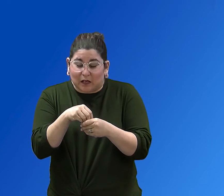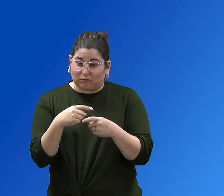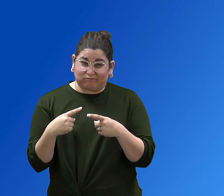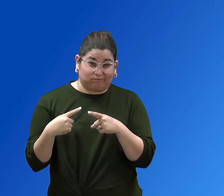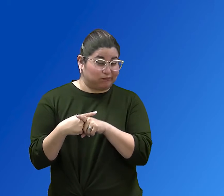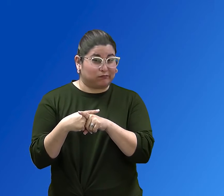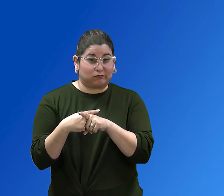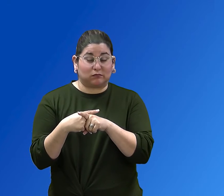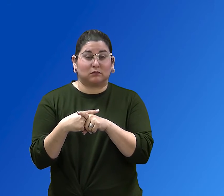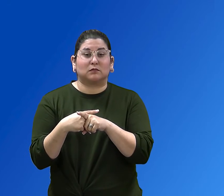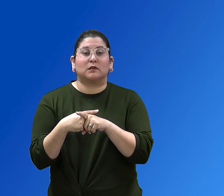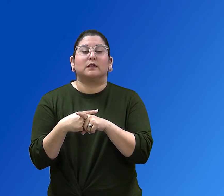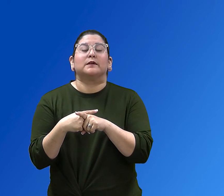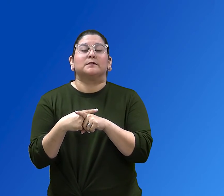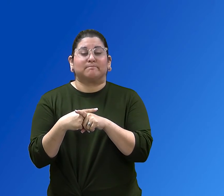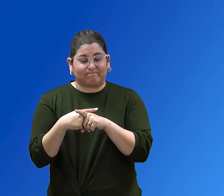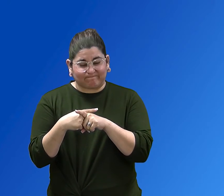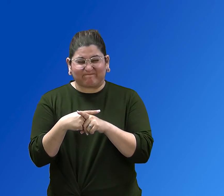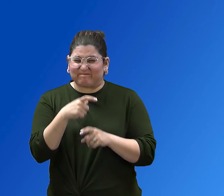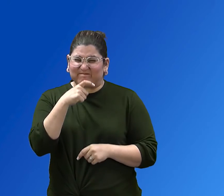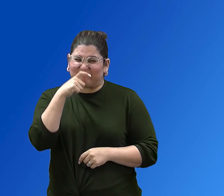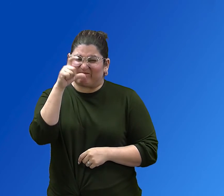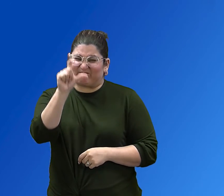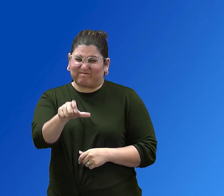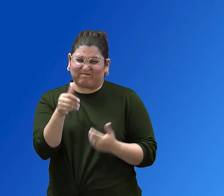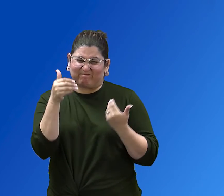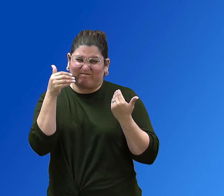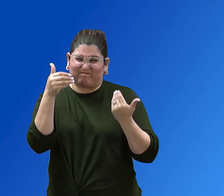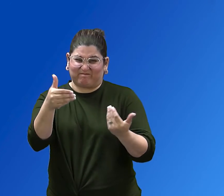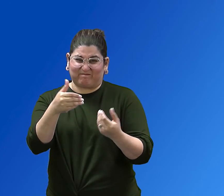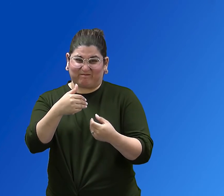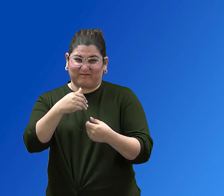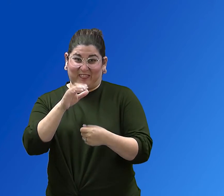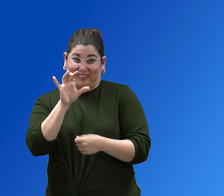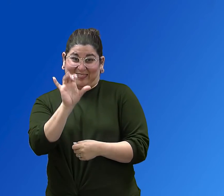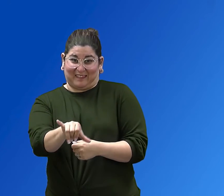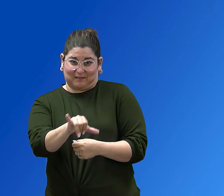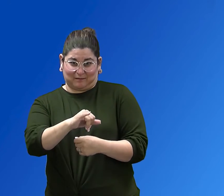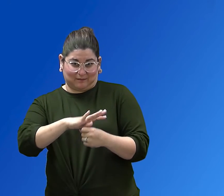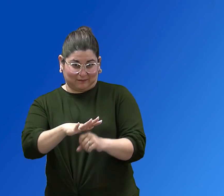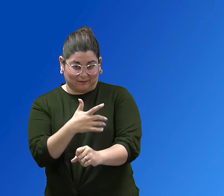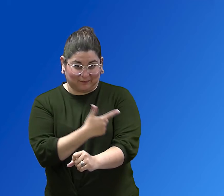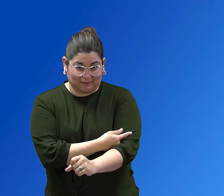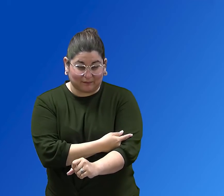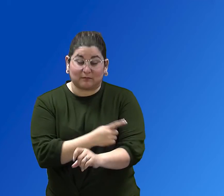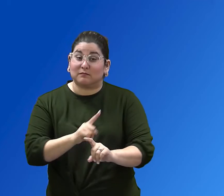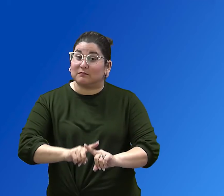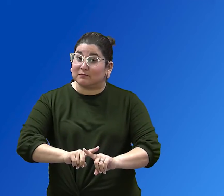any of its ingredients, you should not receive that vaccine. However,